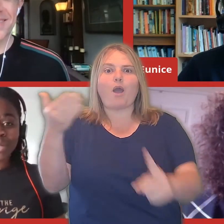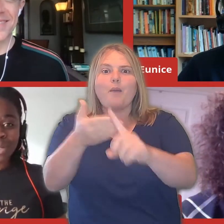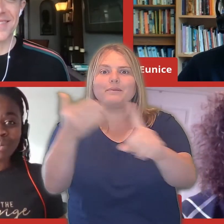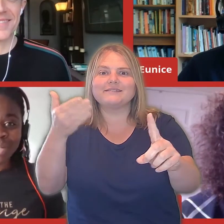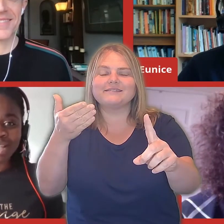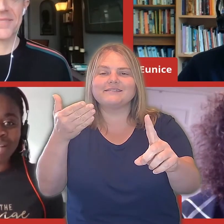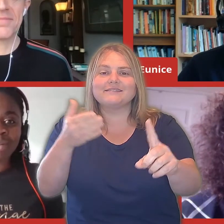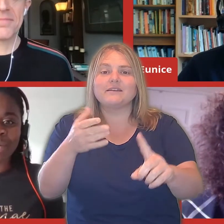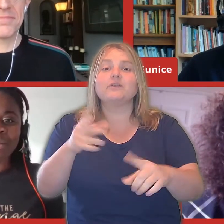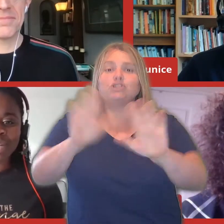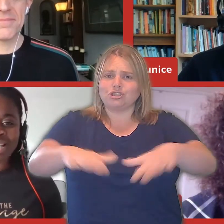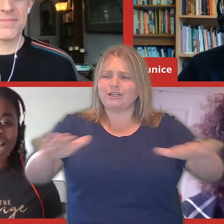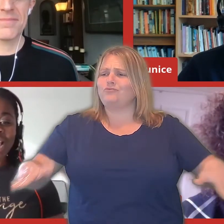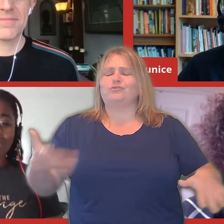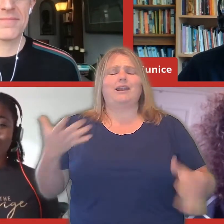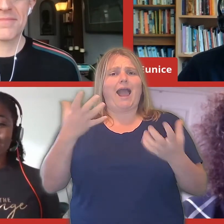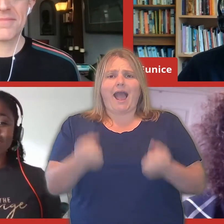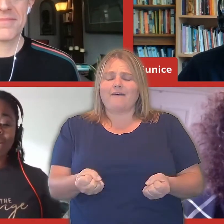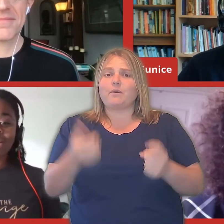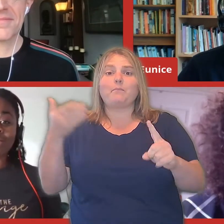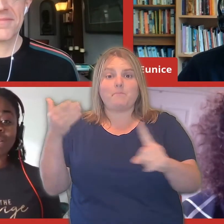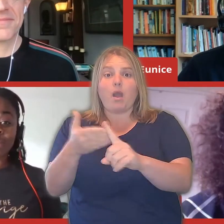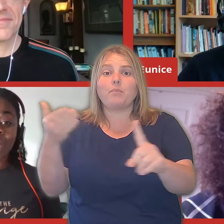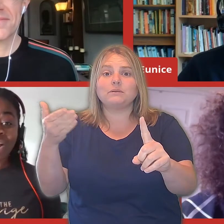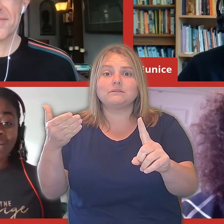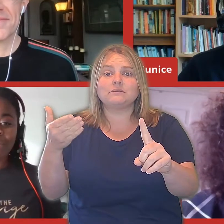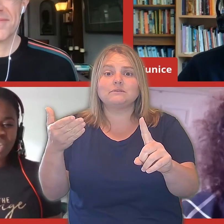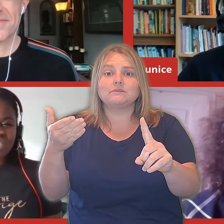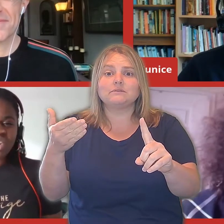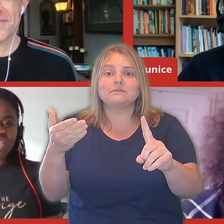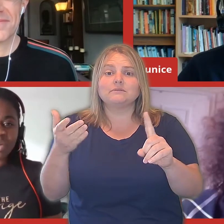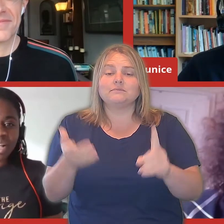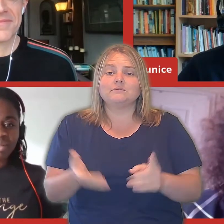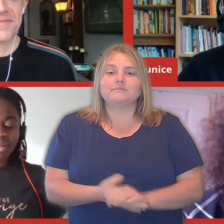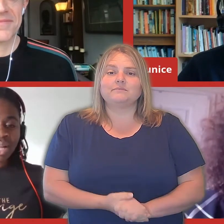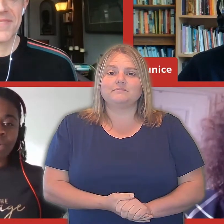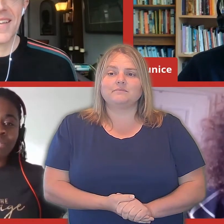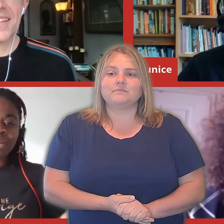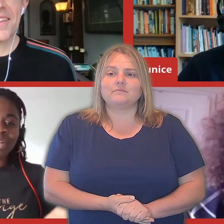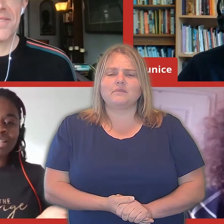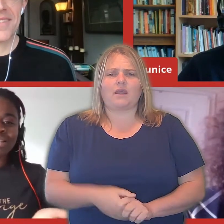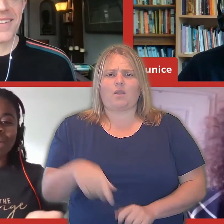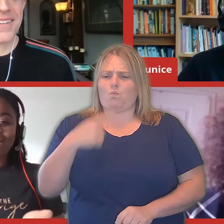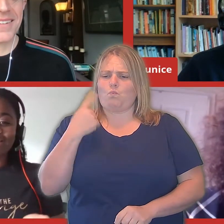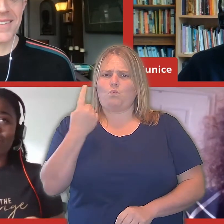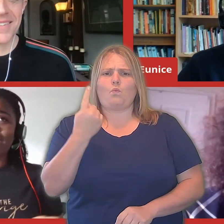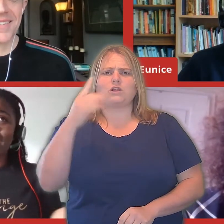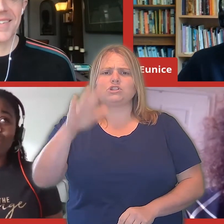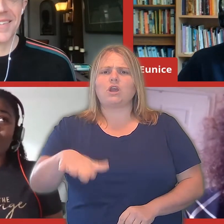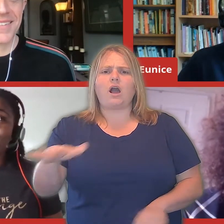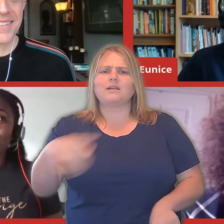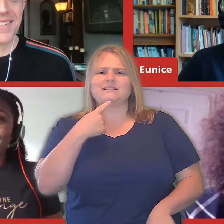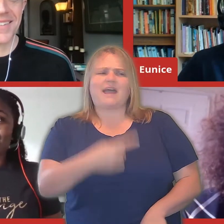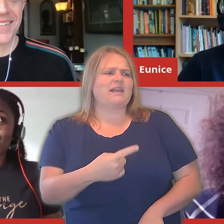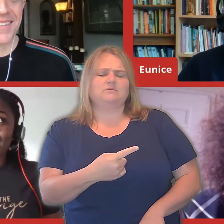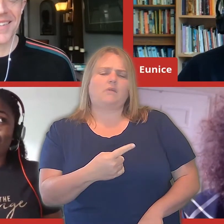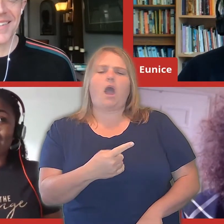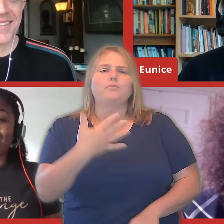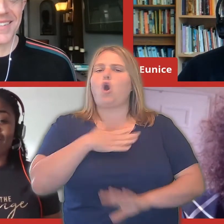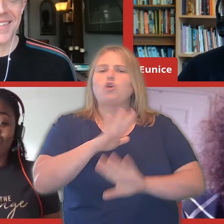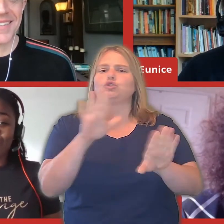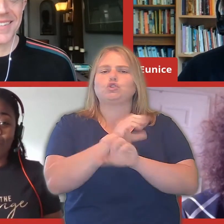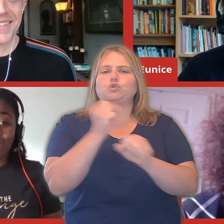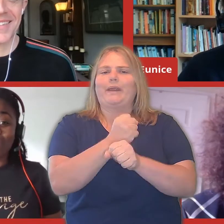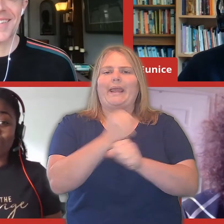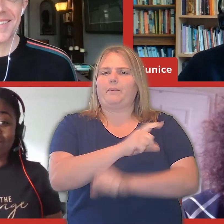purposeful human beings I've ever met. Because if you don't explain a reason why, they're just not going to do it. Like, one of my friends, my kids told me, I'm not doing the maths because I